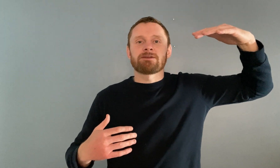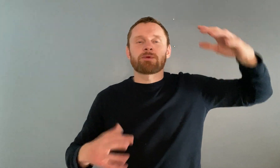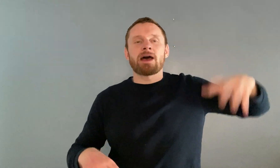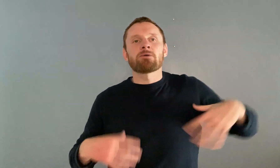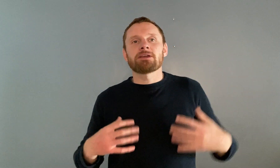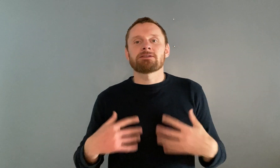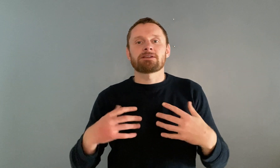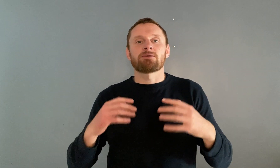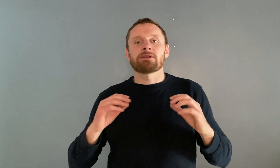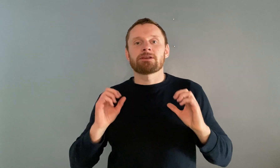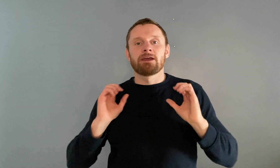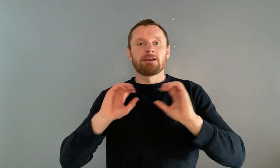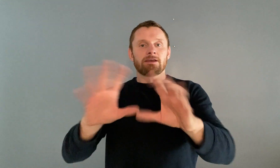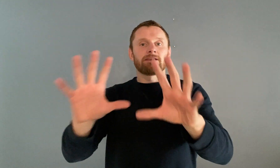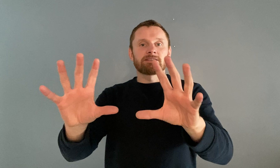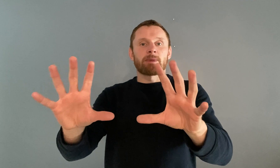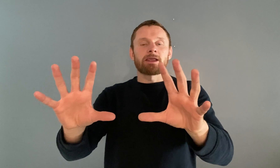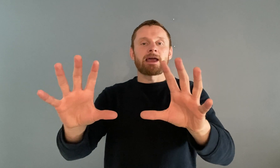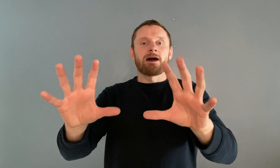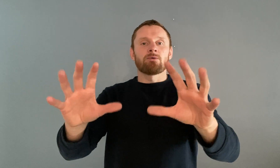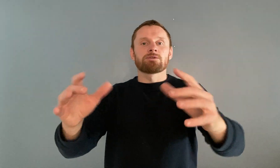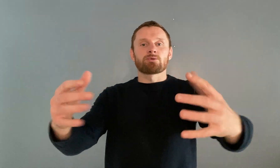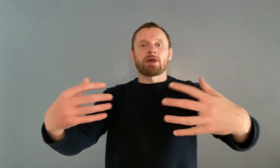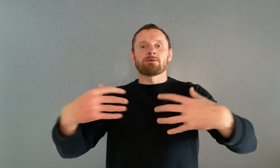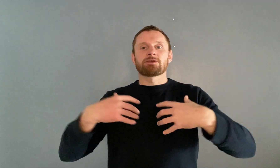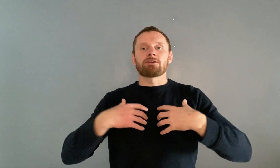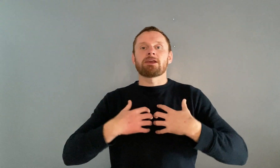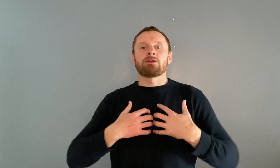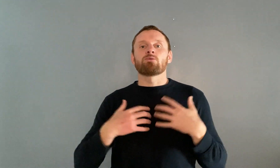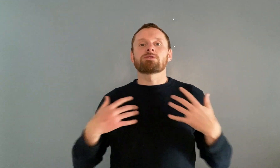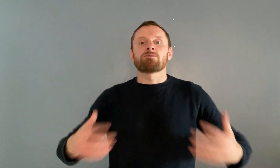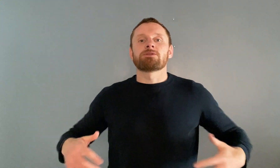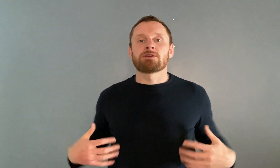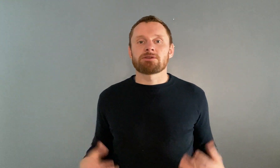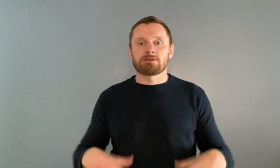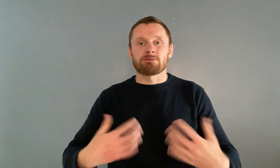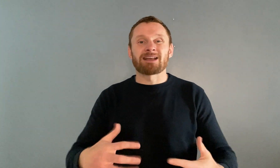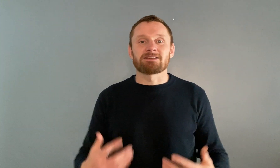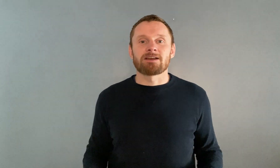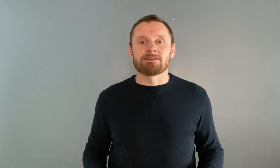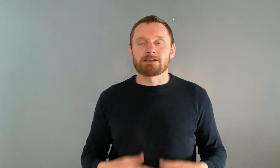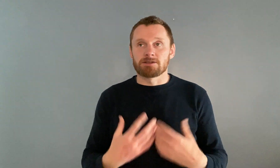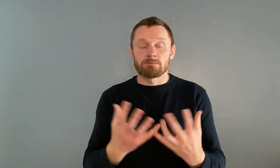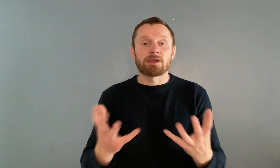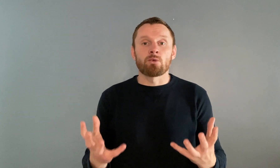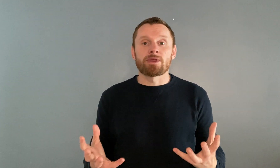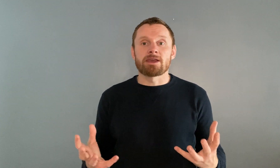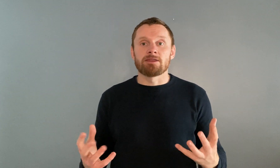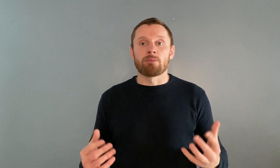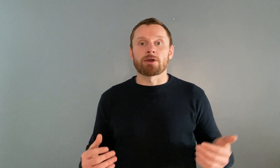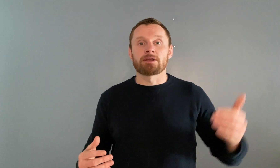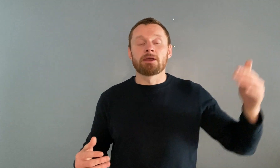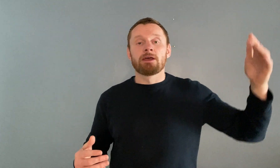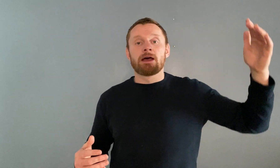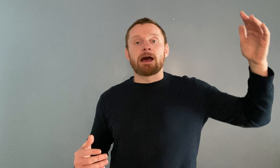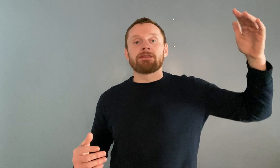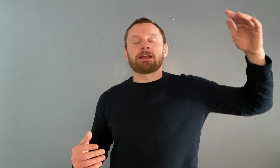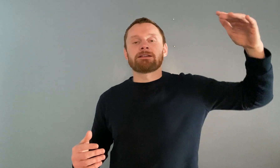without necessarily expelling it outwards without turning it inwards but just somaticizing it just being with it in the body and then